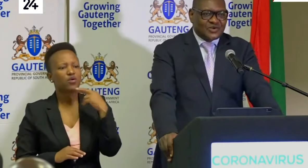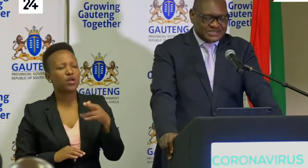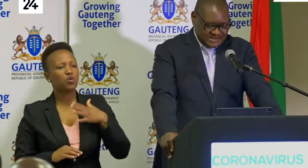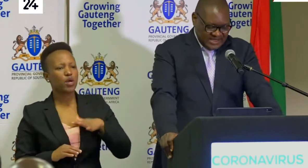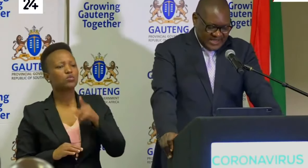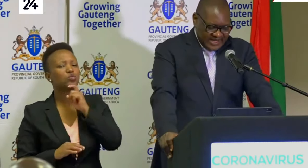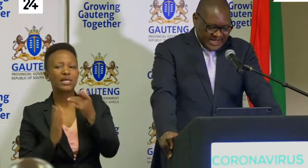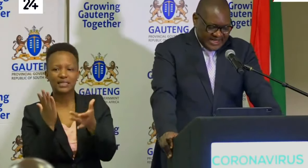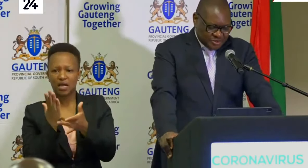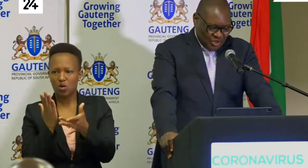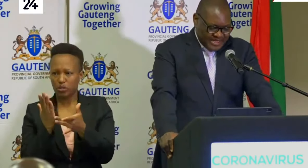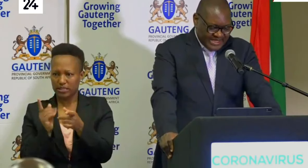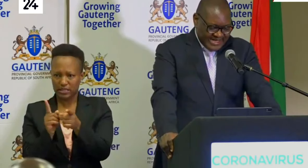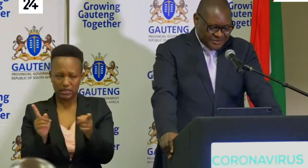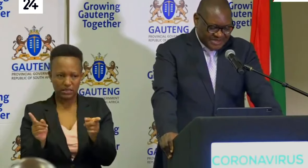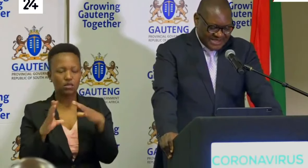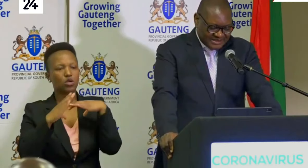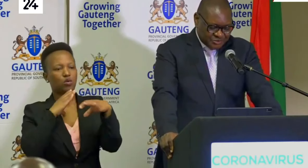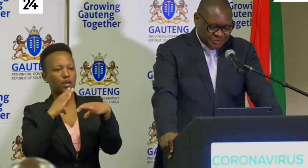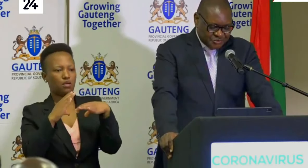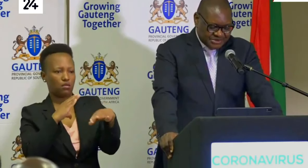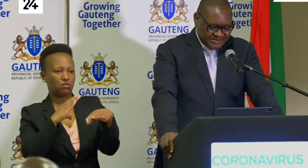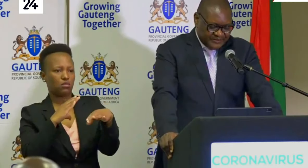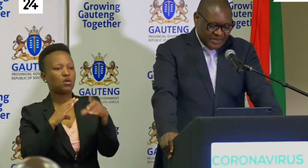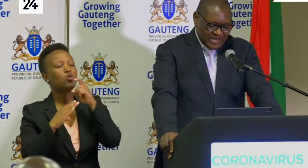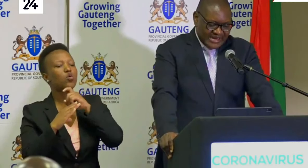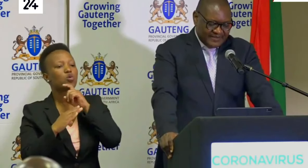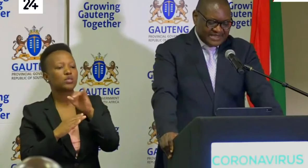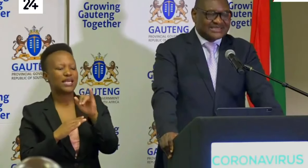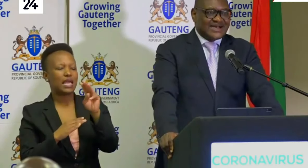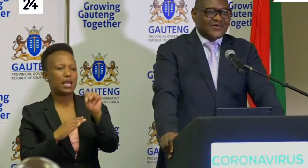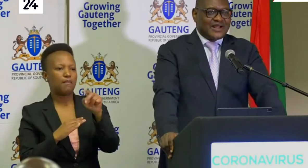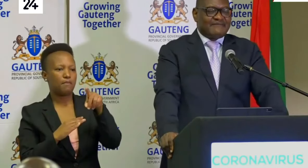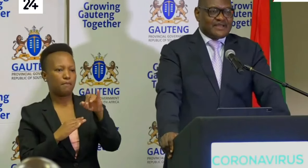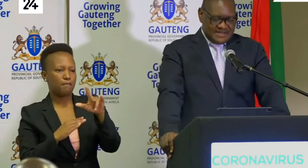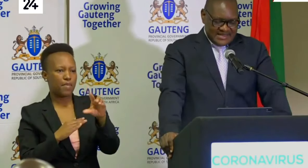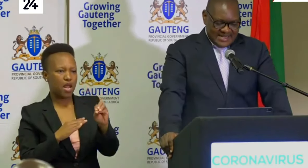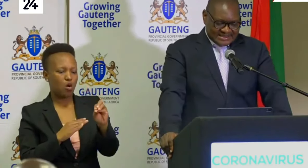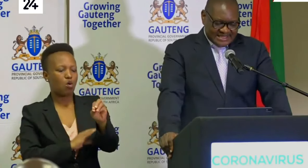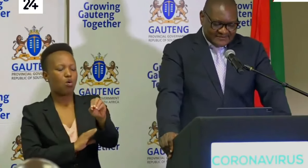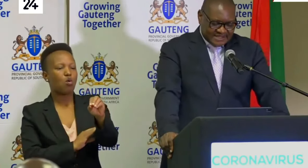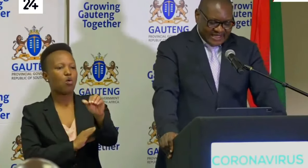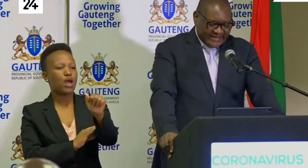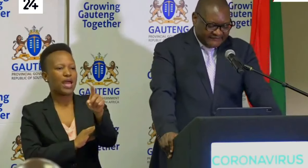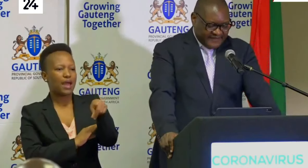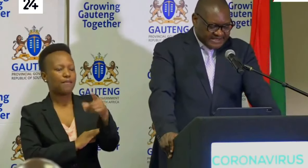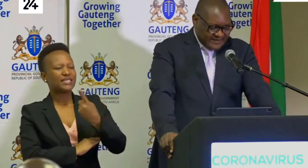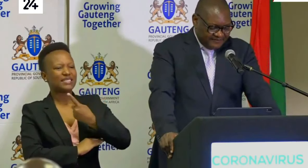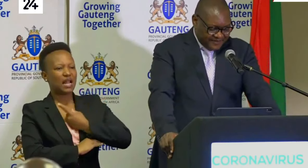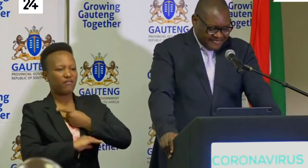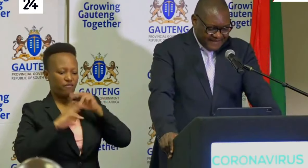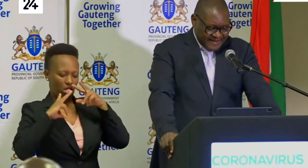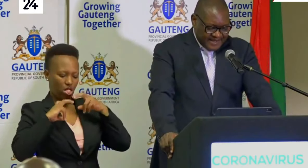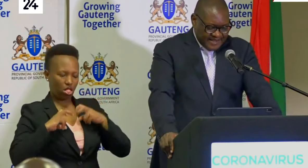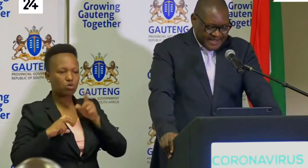technology to communicate with us, to use the Impilo app, is now having a self-screening feature